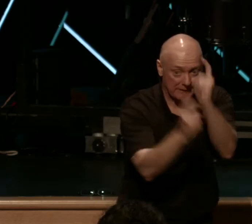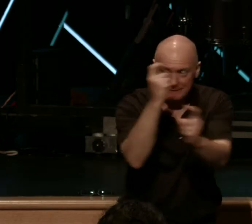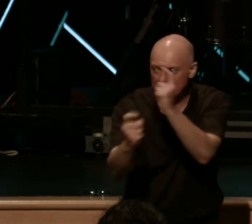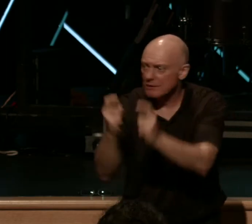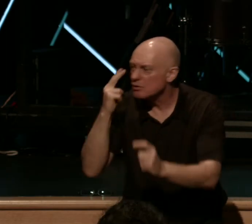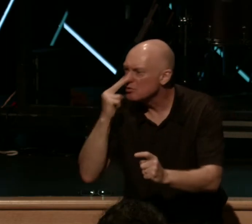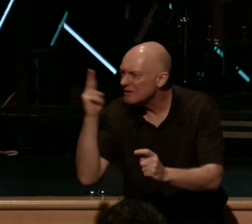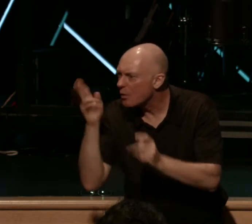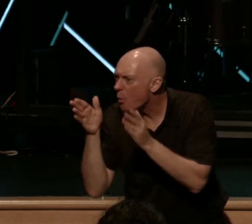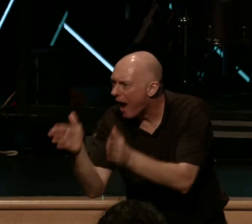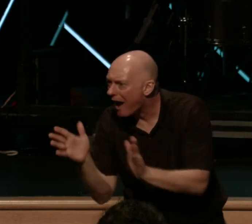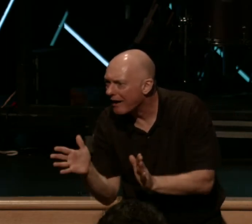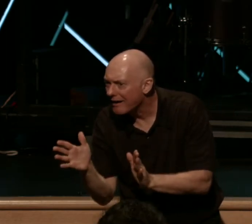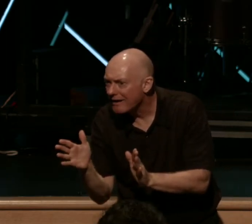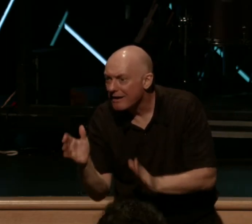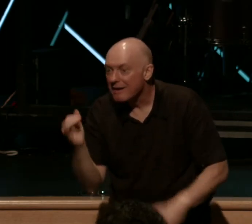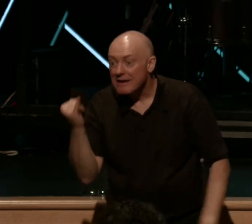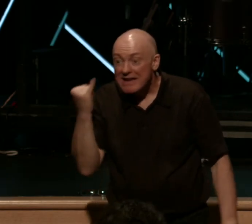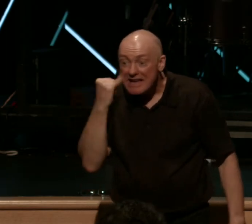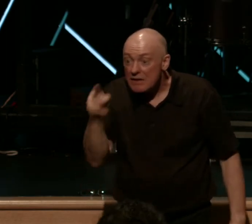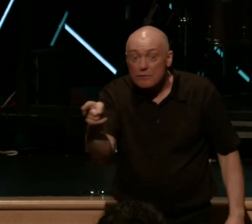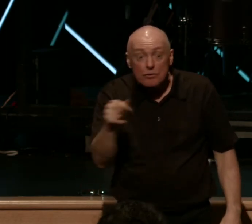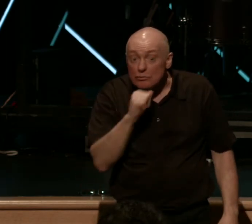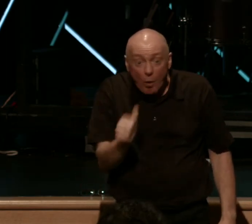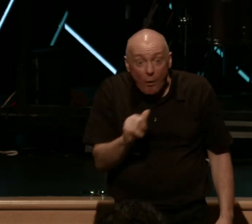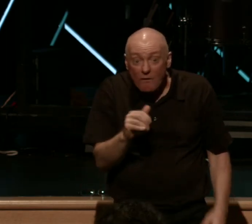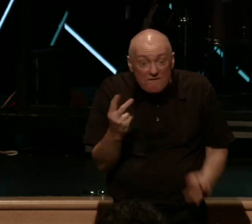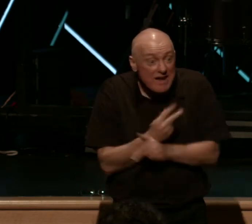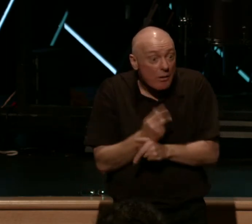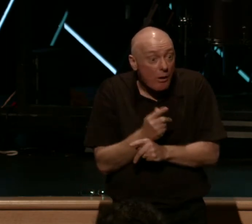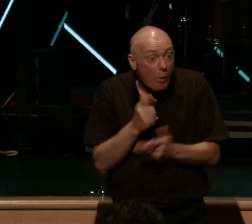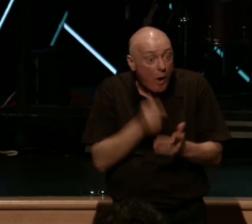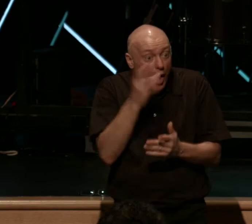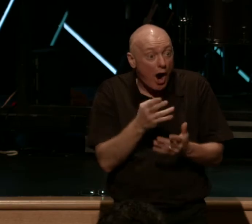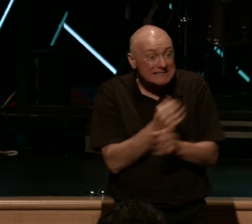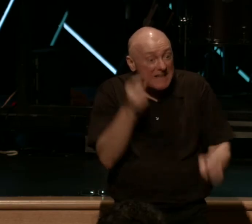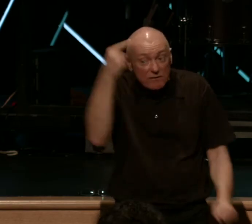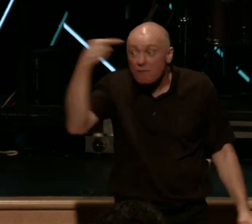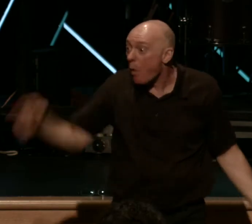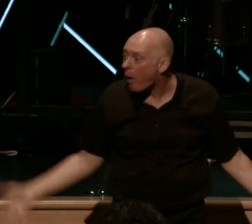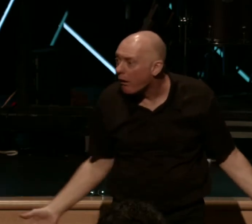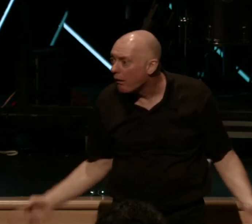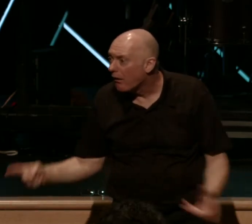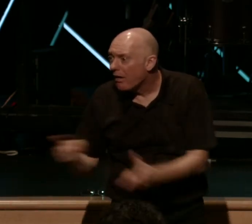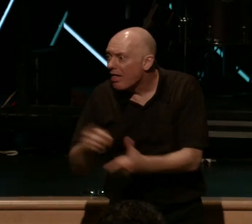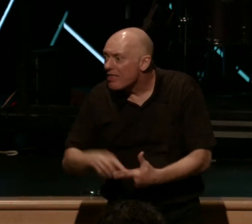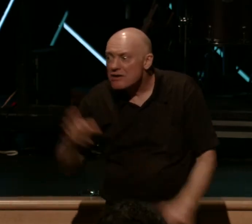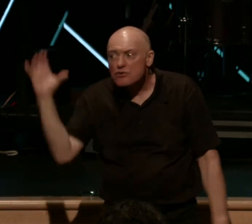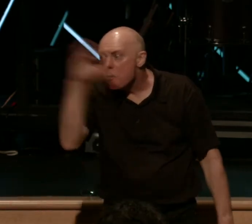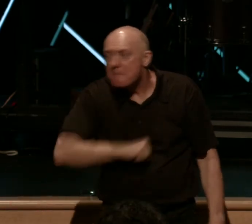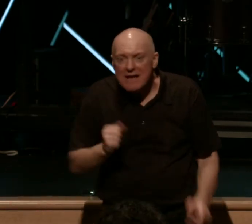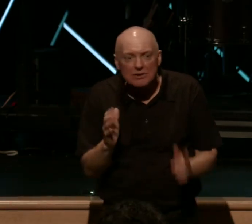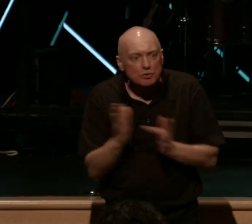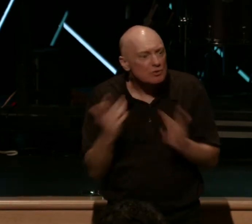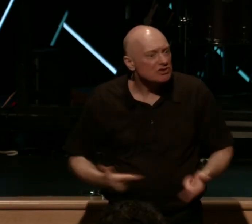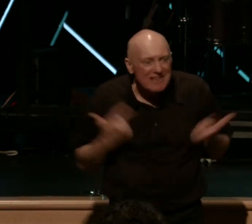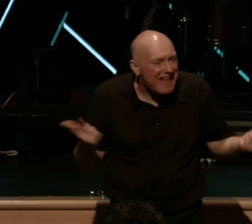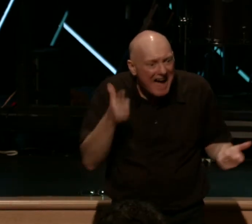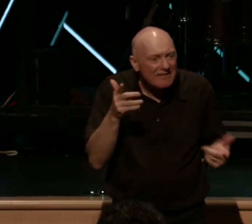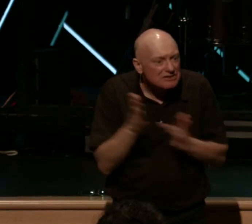way, and if you never figure out what God has saved you for, then you miss out on this great Christian abundant life that Jesus talks about.